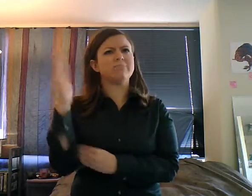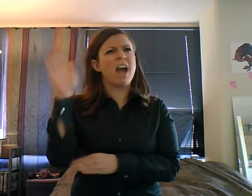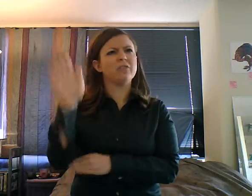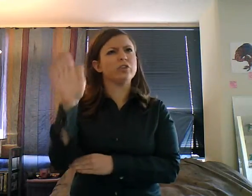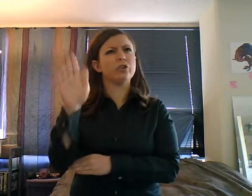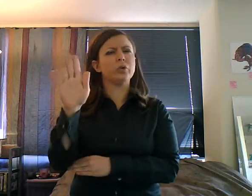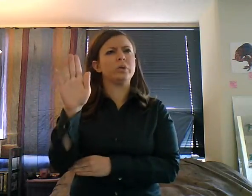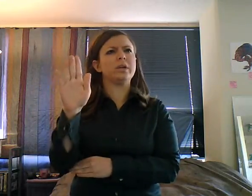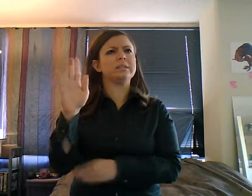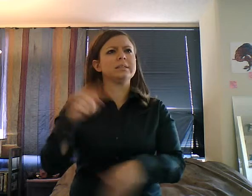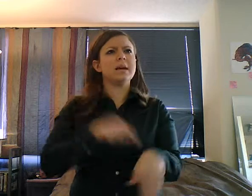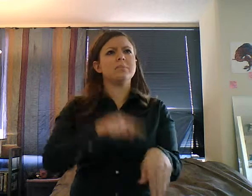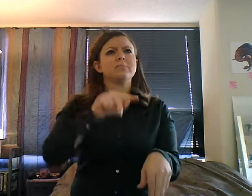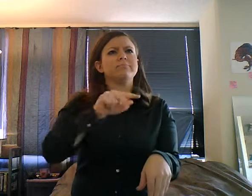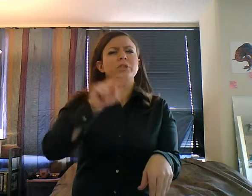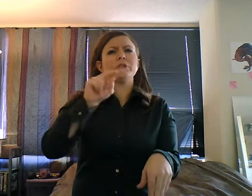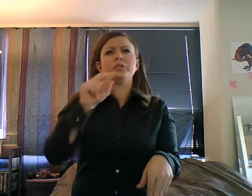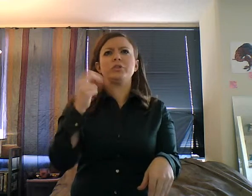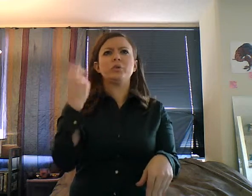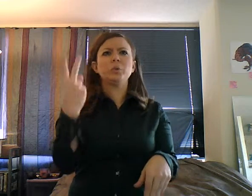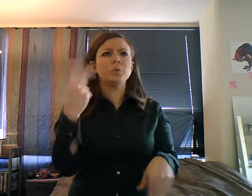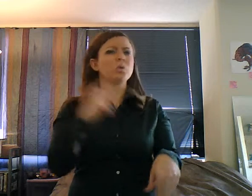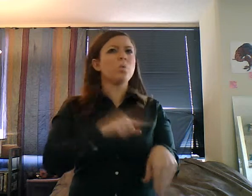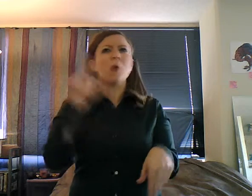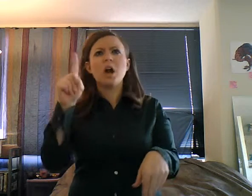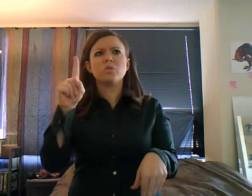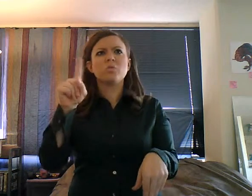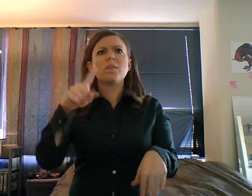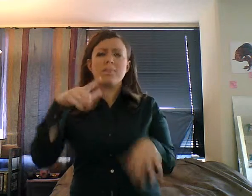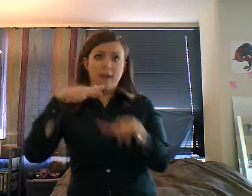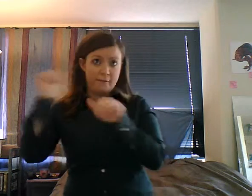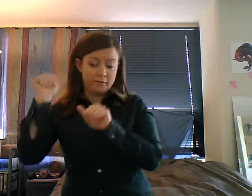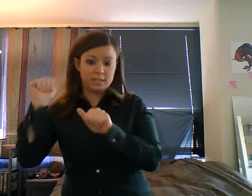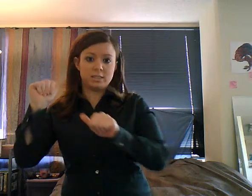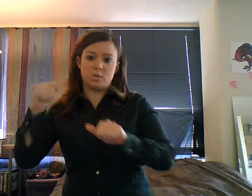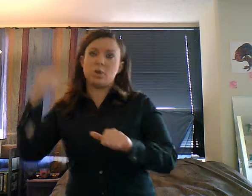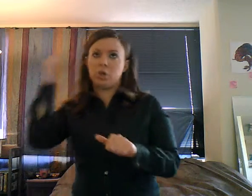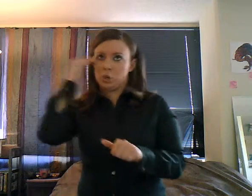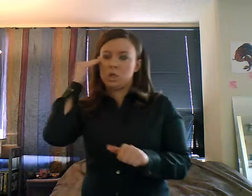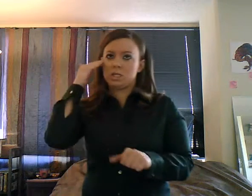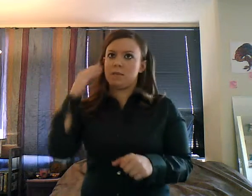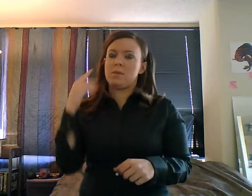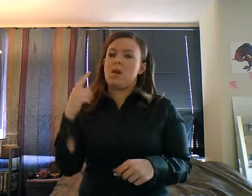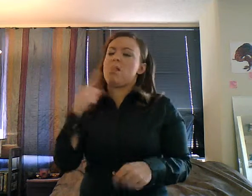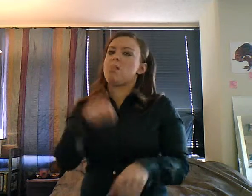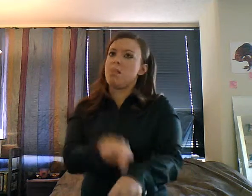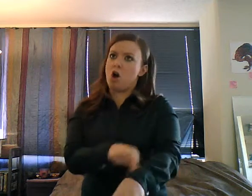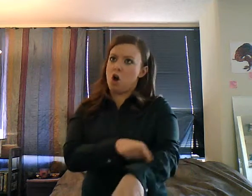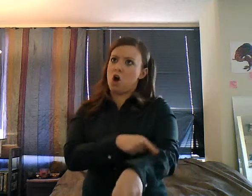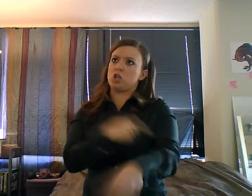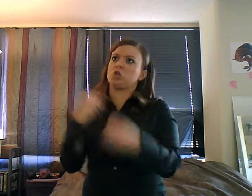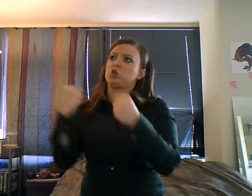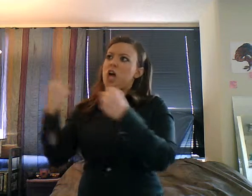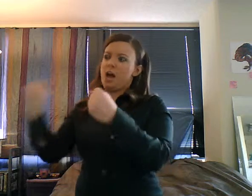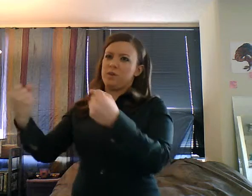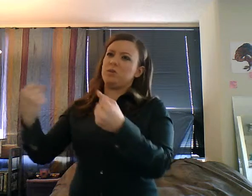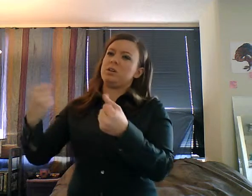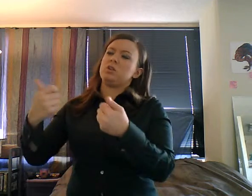we knew it was going to be a long trip and we just tried to enjoy it. We brought trivia cards, played